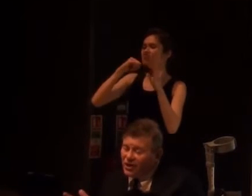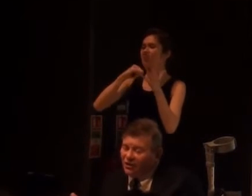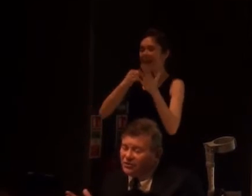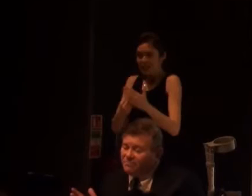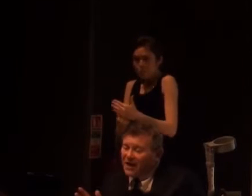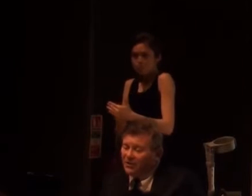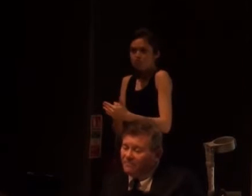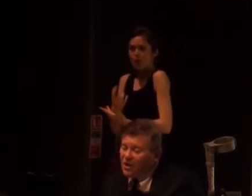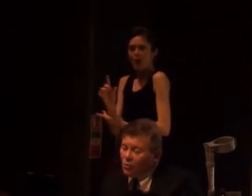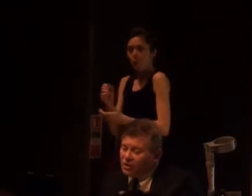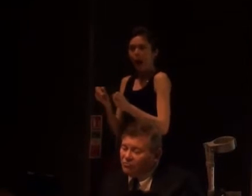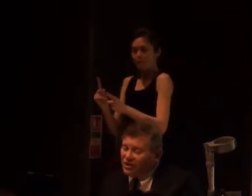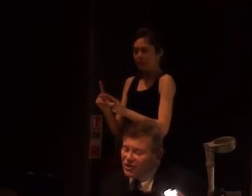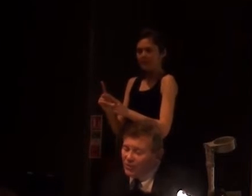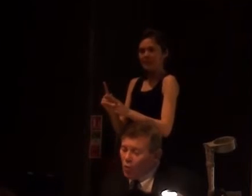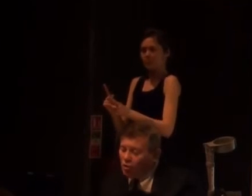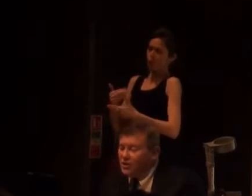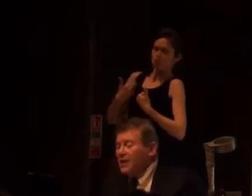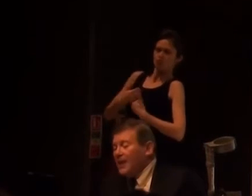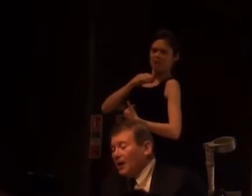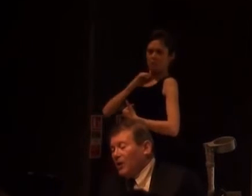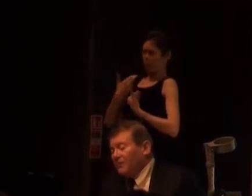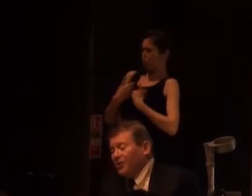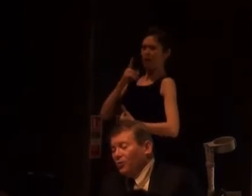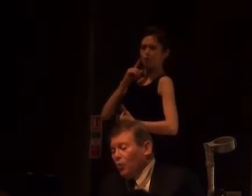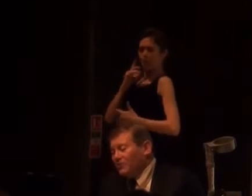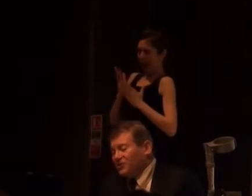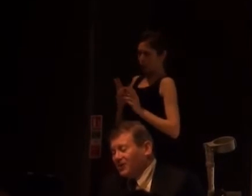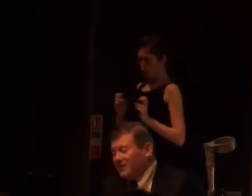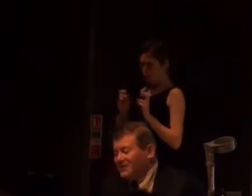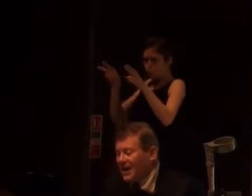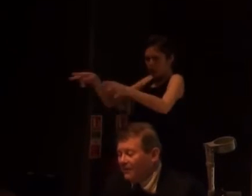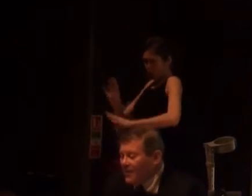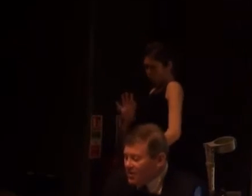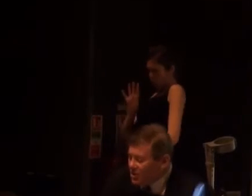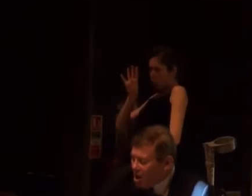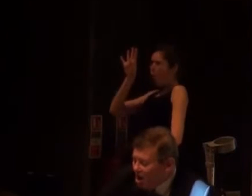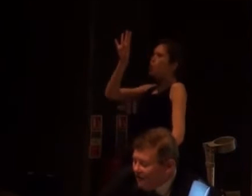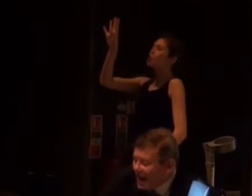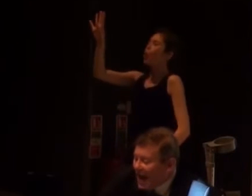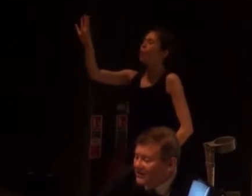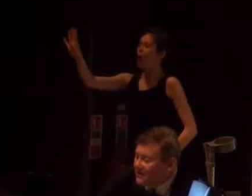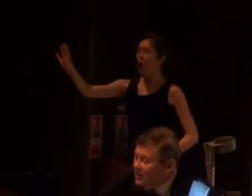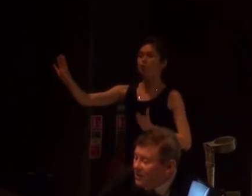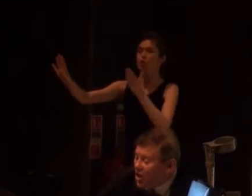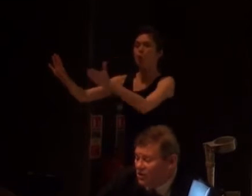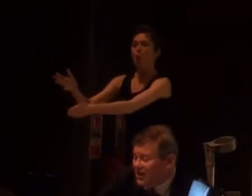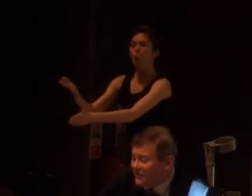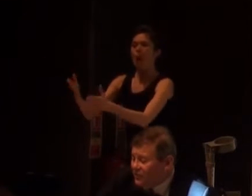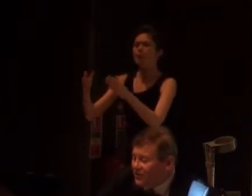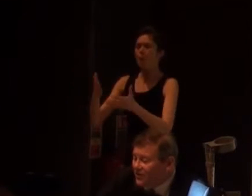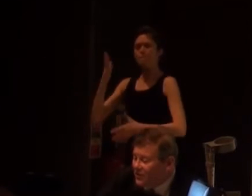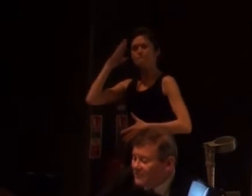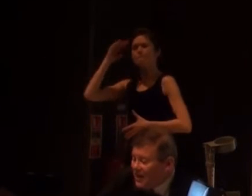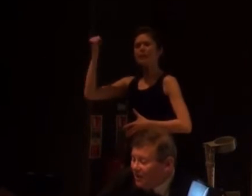Bridge to go to Bedlam, which originally was where the Imperial War Museum is now, to laugh at those